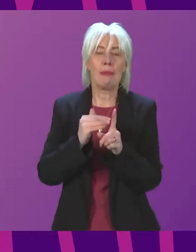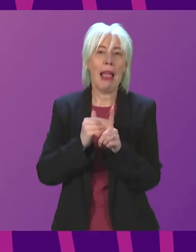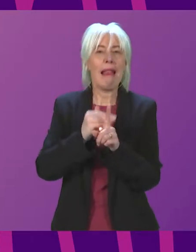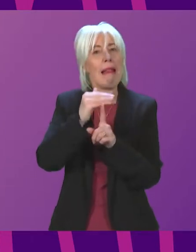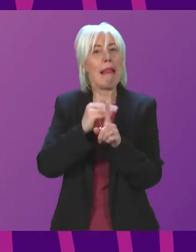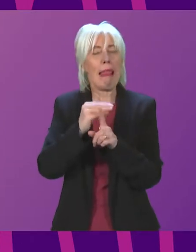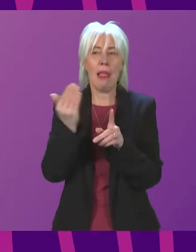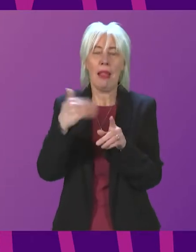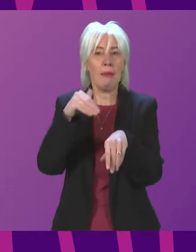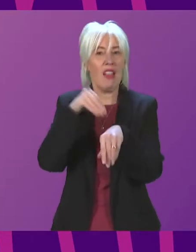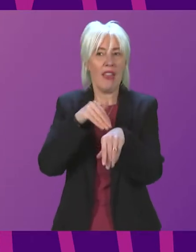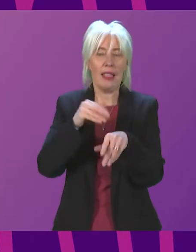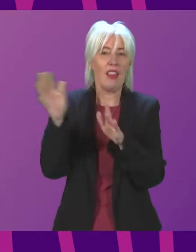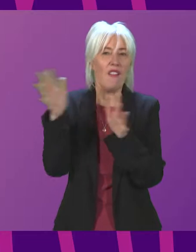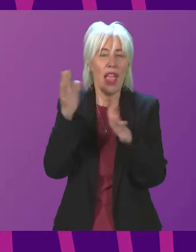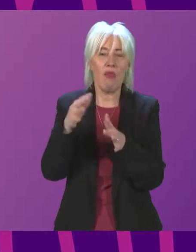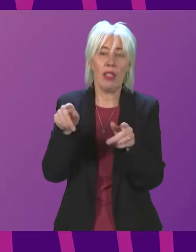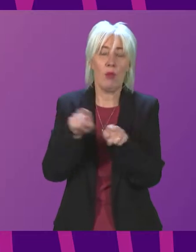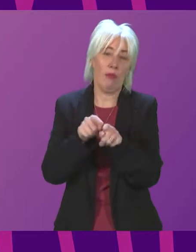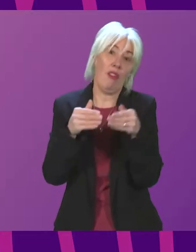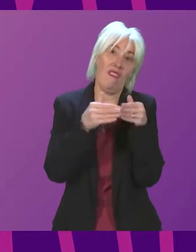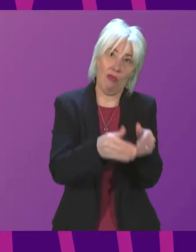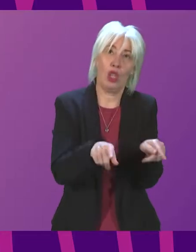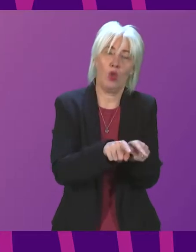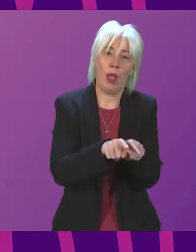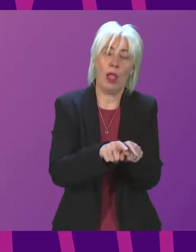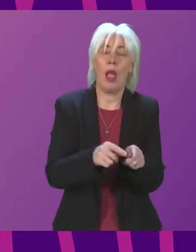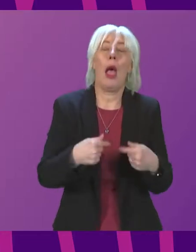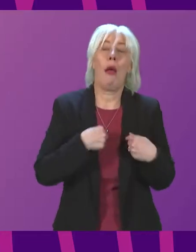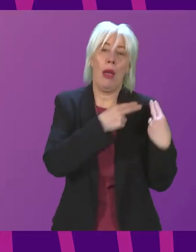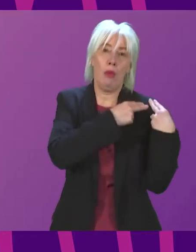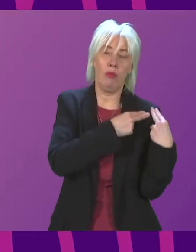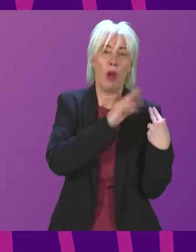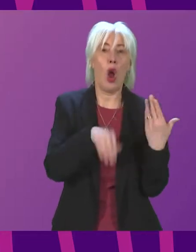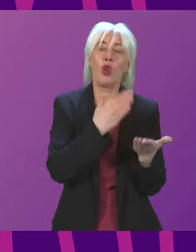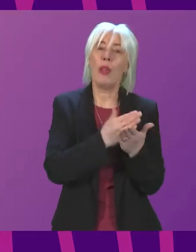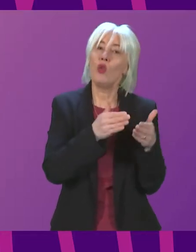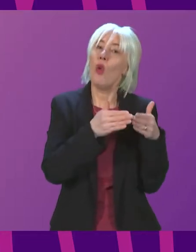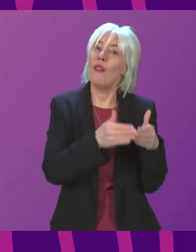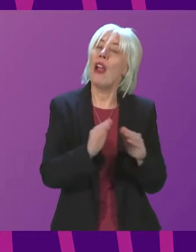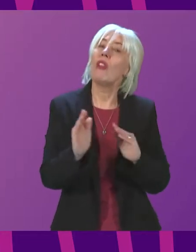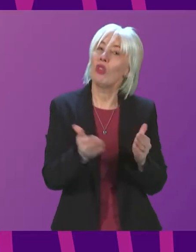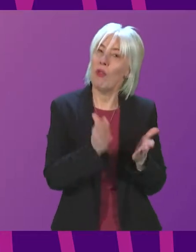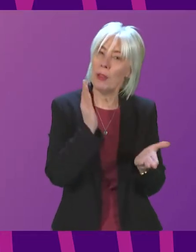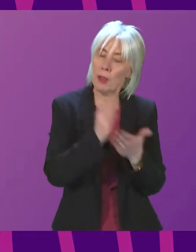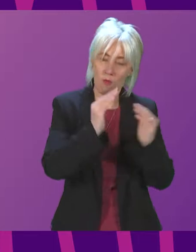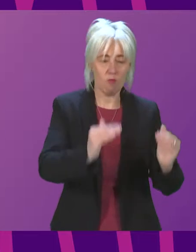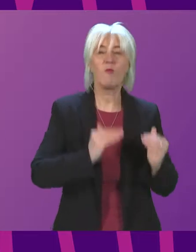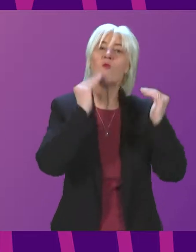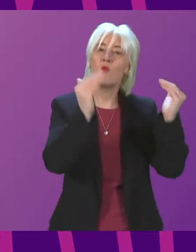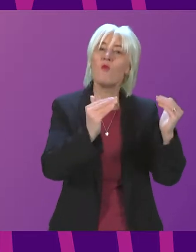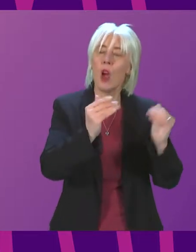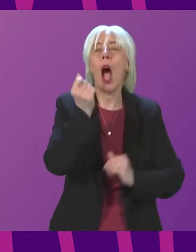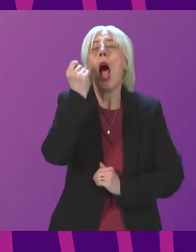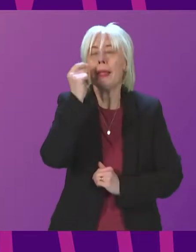experience their ferry services. It is my job as Minister to make sure those ferry services are up to scratch. recognise some of the challenges that Ms Grant has spoken to